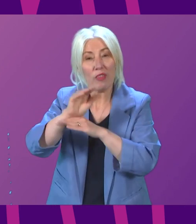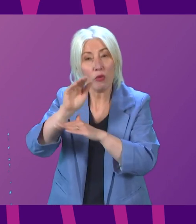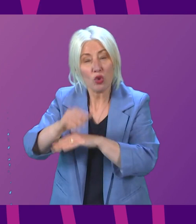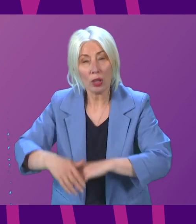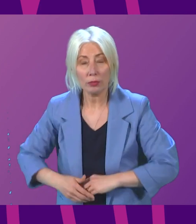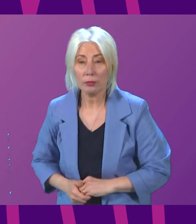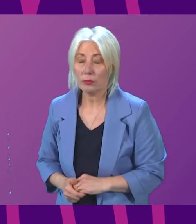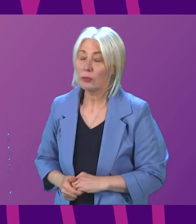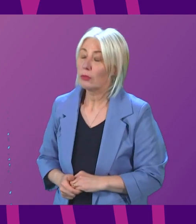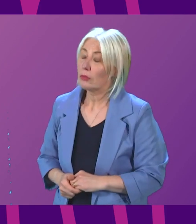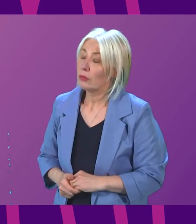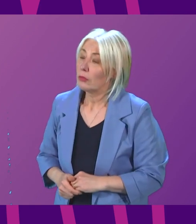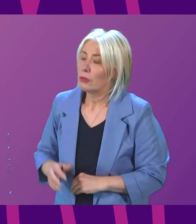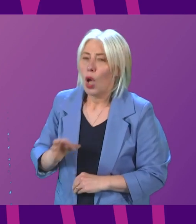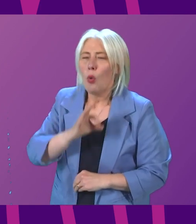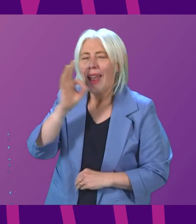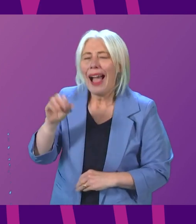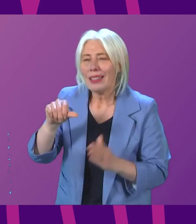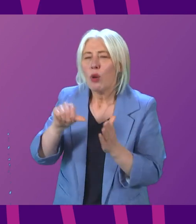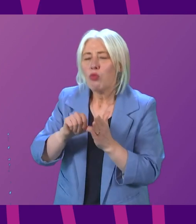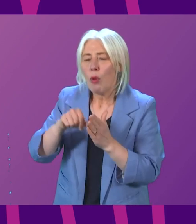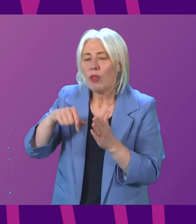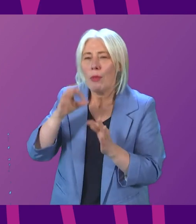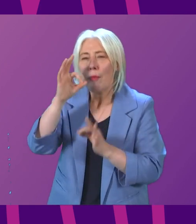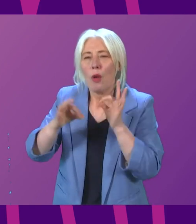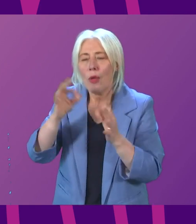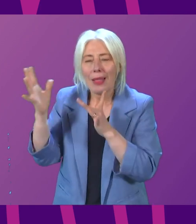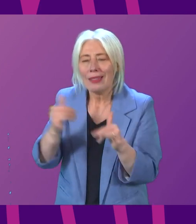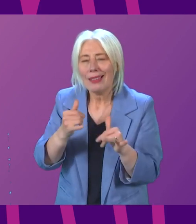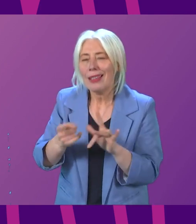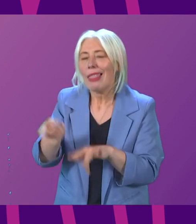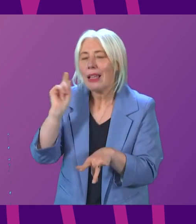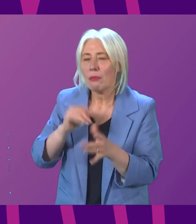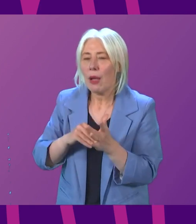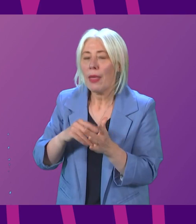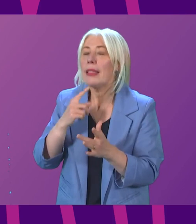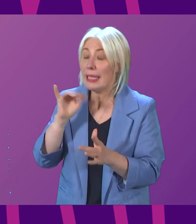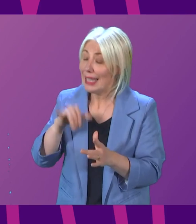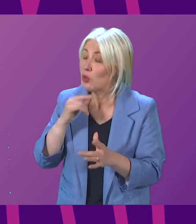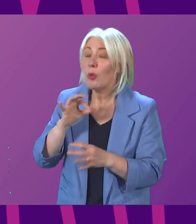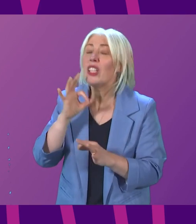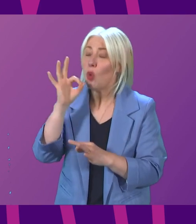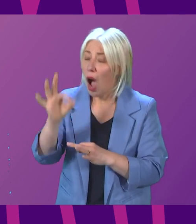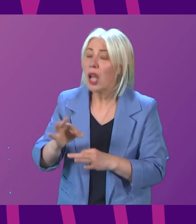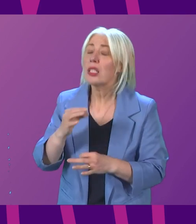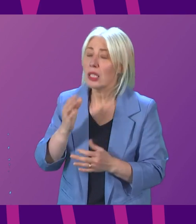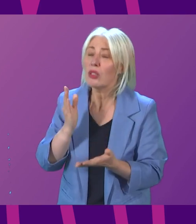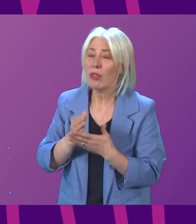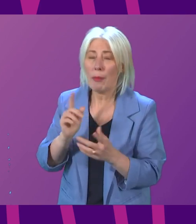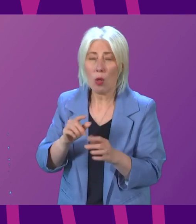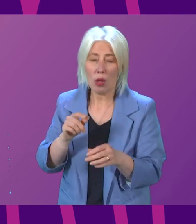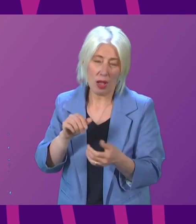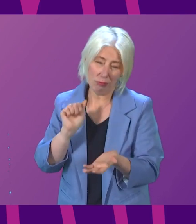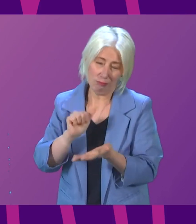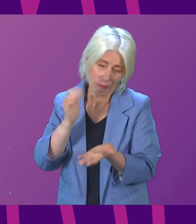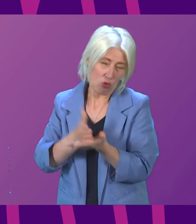When I asked the First Minister about the problems with this year's census last month, she said questions would need to be asked, including about the credibility